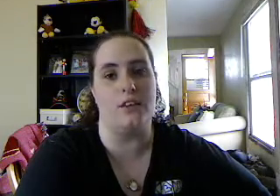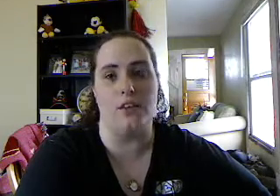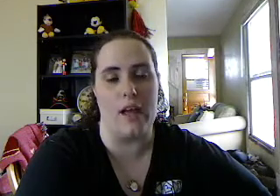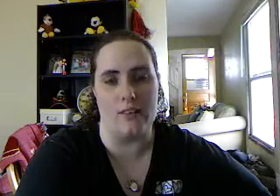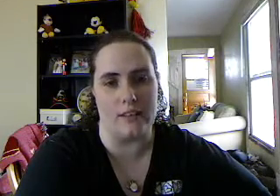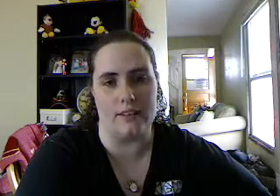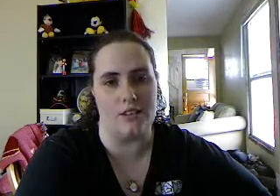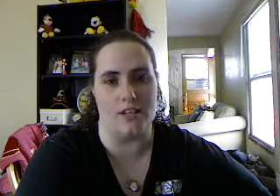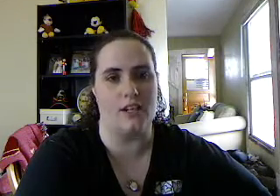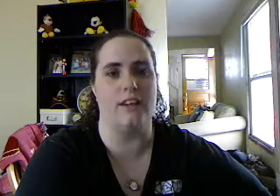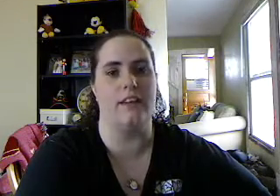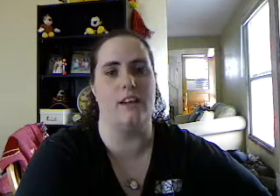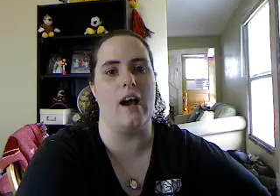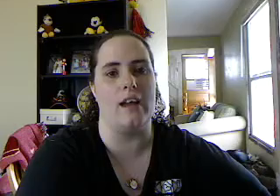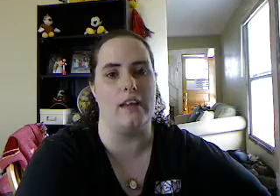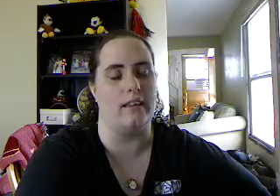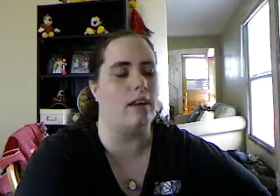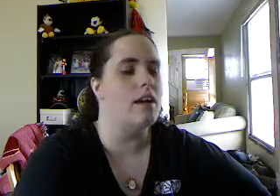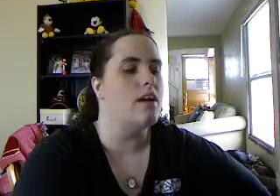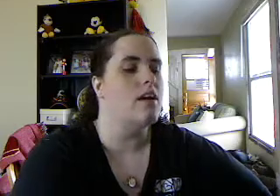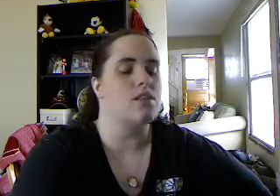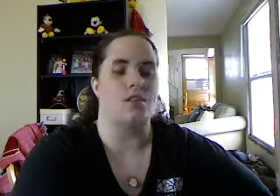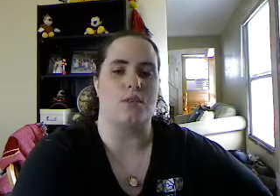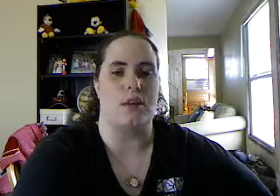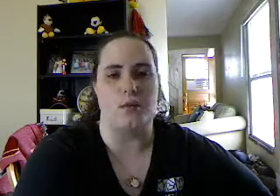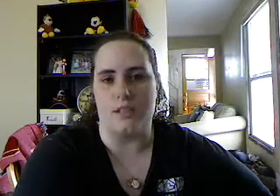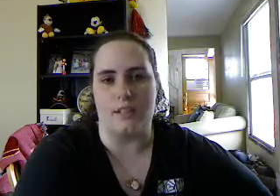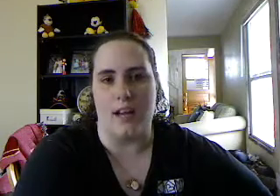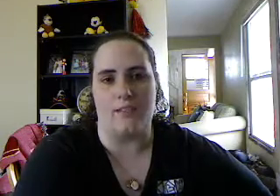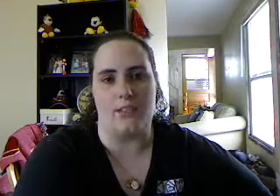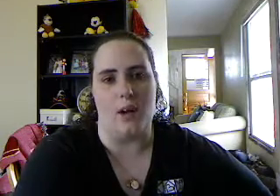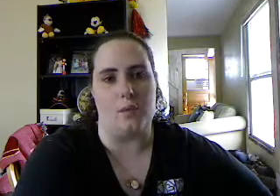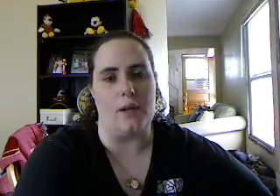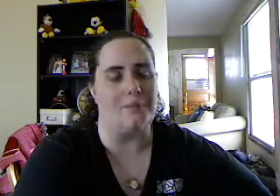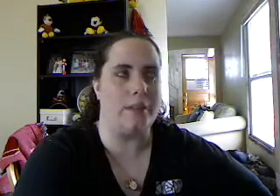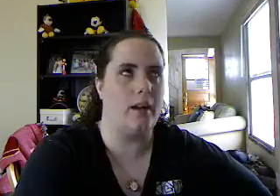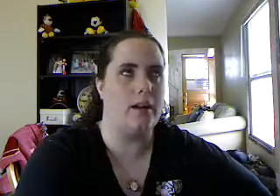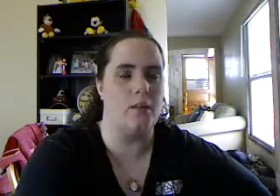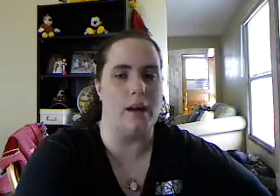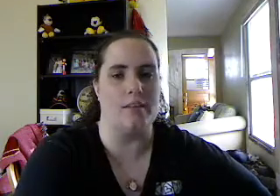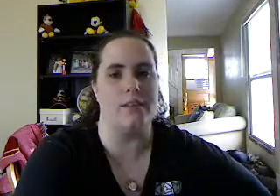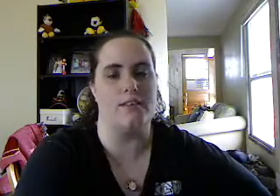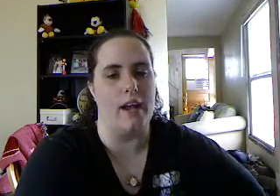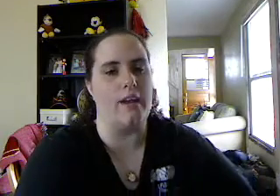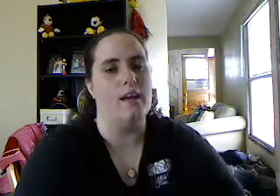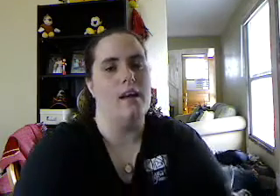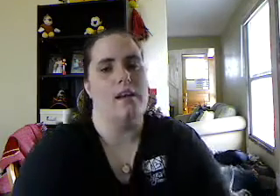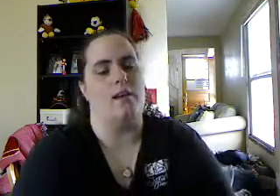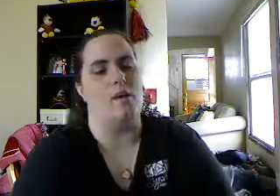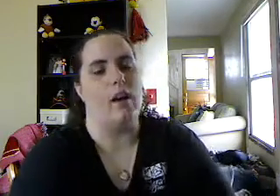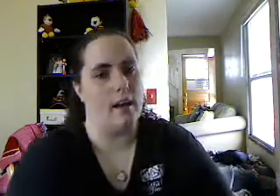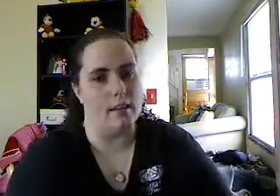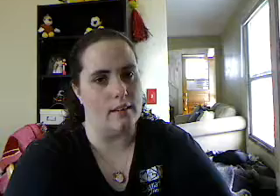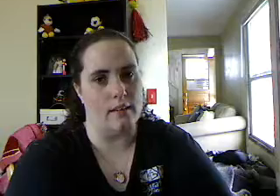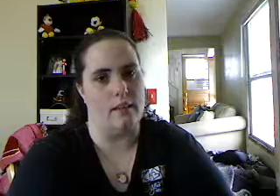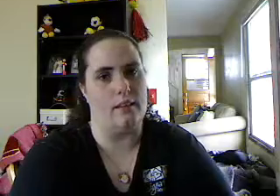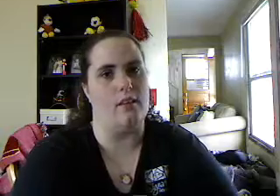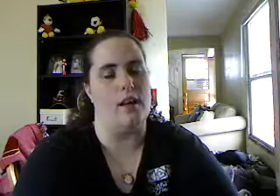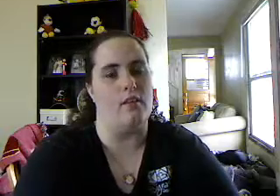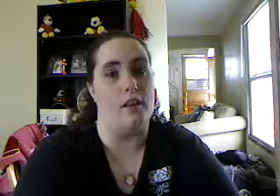don't have anything to drink or anything. You know, I had nothing. She goes, well, then we're just going to have to draw blood. Whatever, it's fine. You know, I'm not, you know, I don't